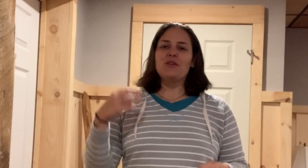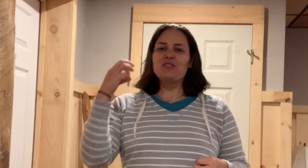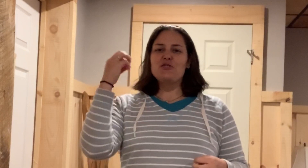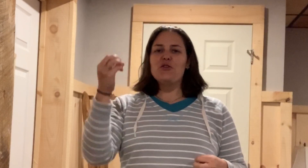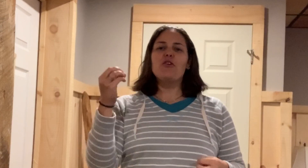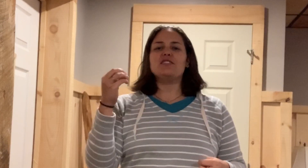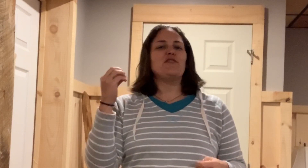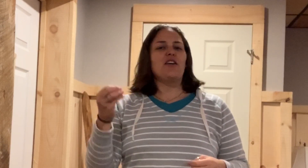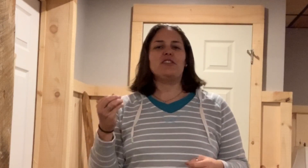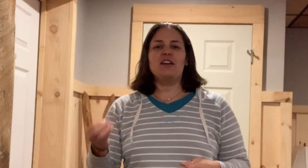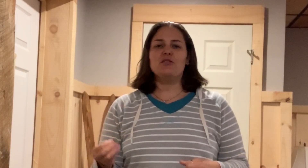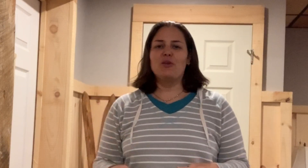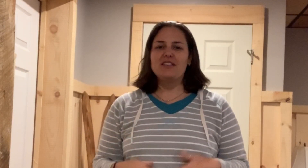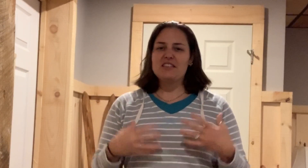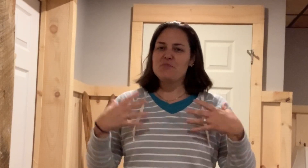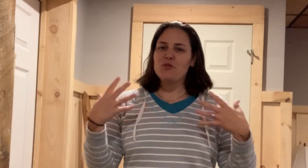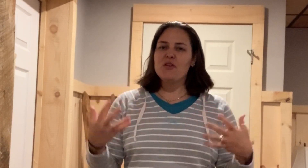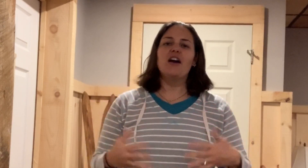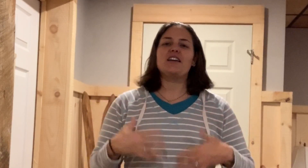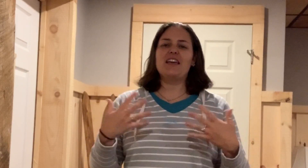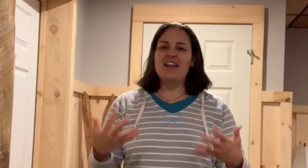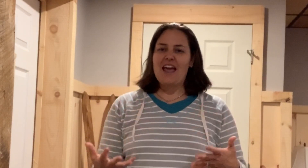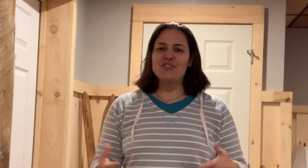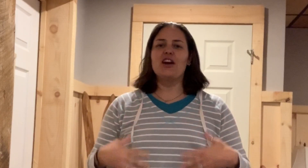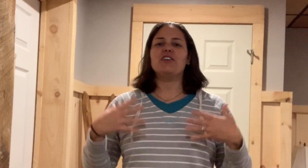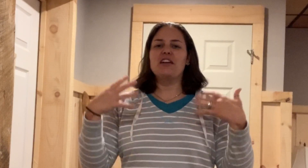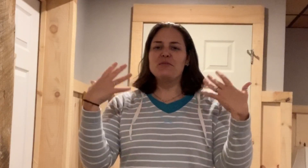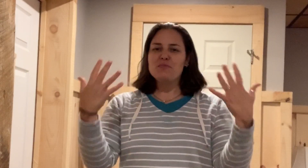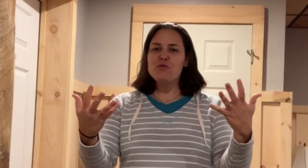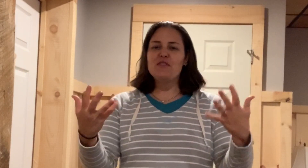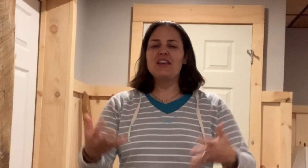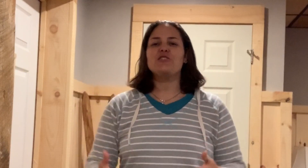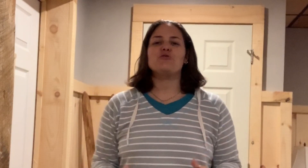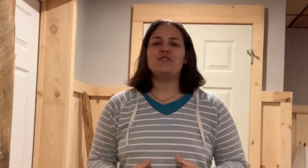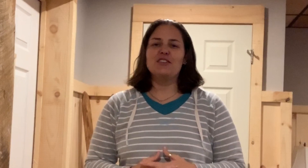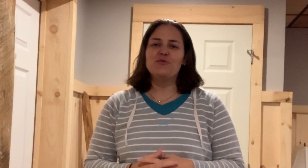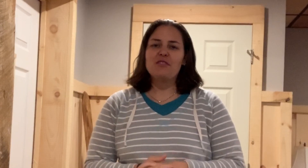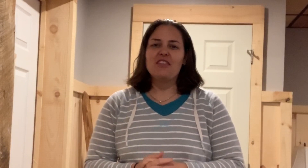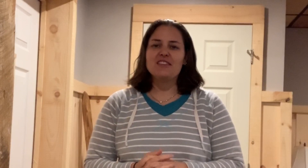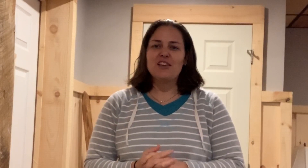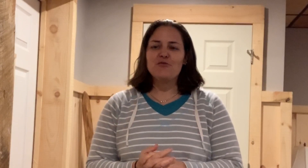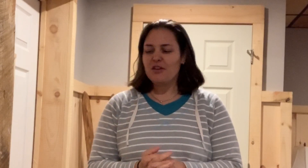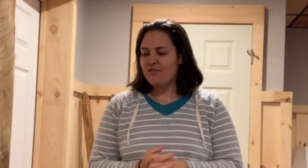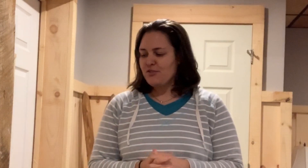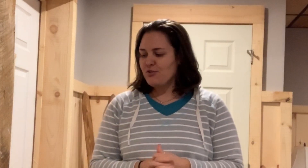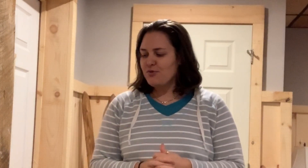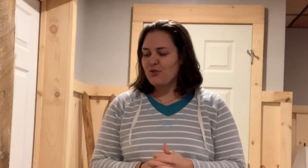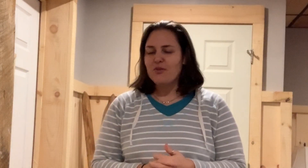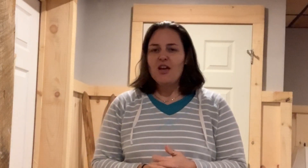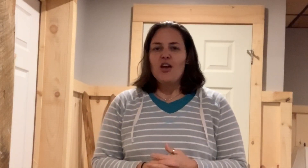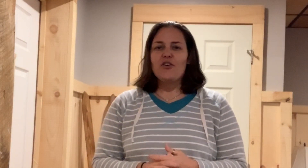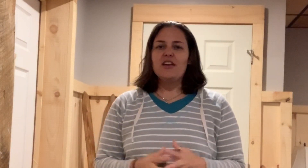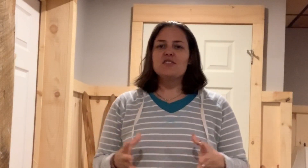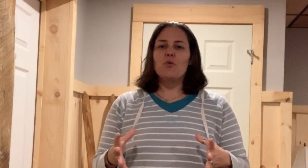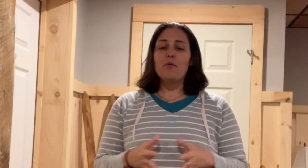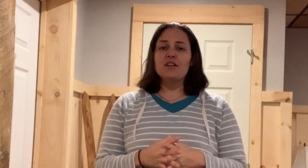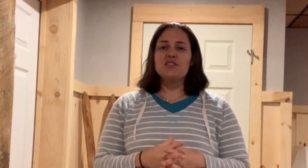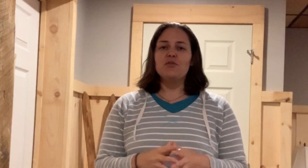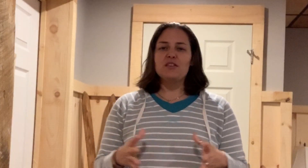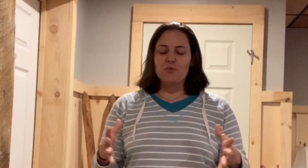want to get the neurons firing in your brain to keep you young and agile and moving and grooving and doing the things that you love to do. Okay. So what we're going to do is we're